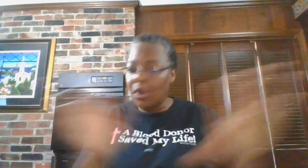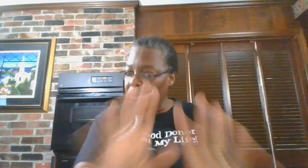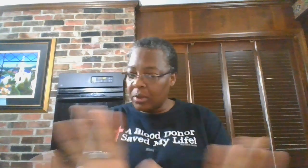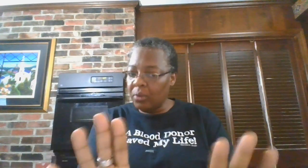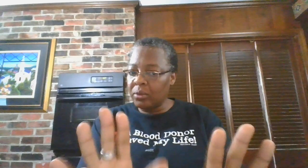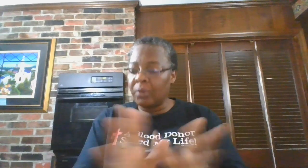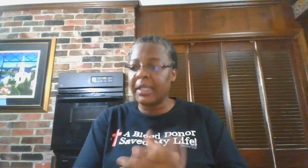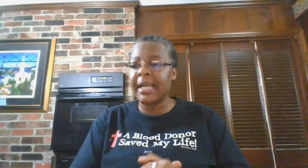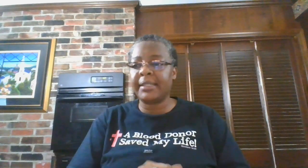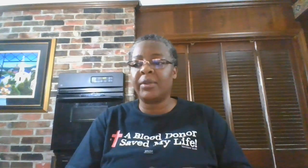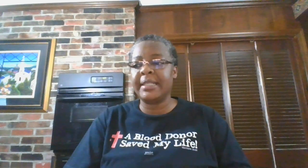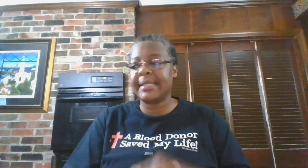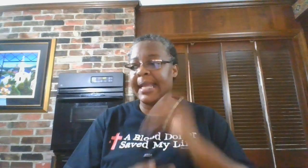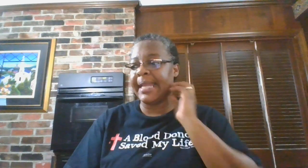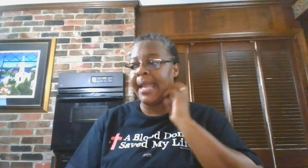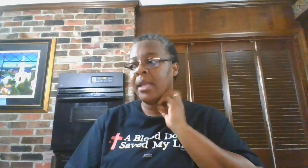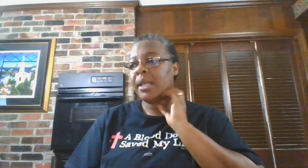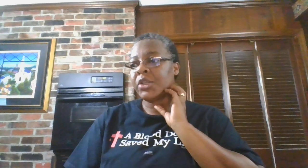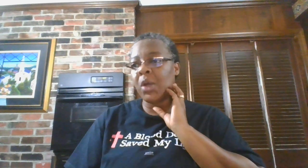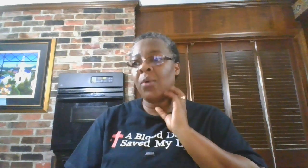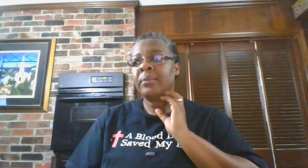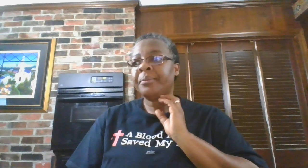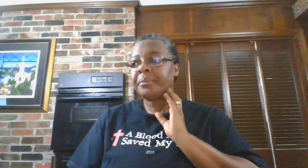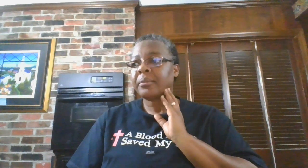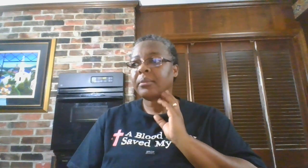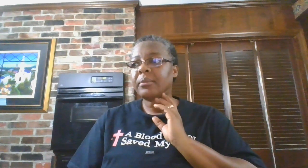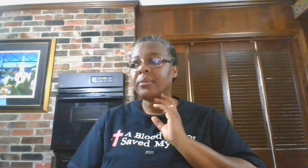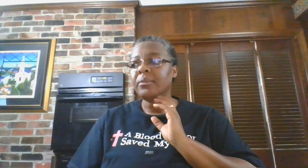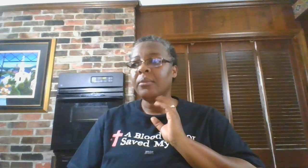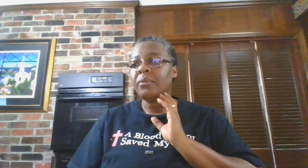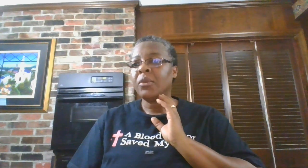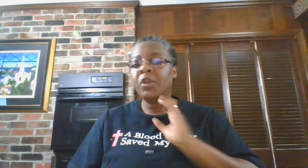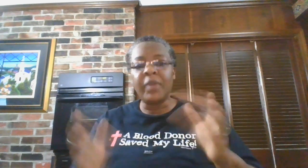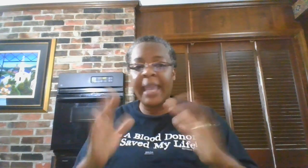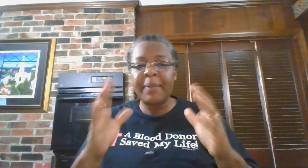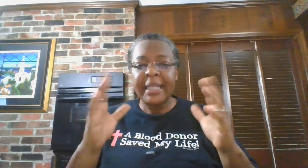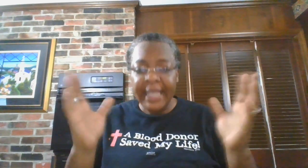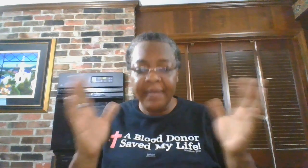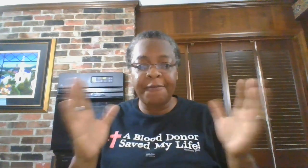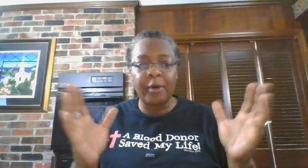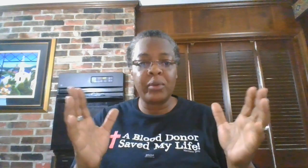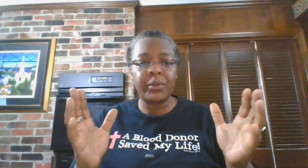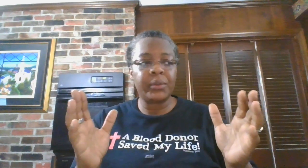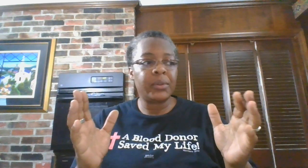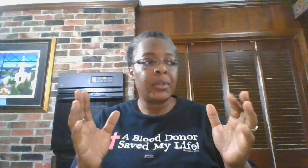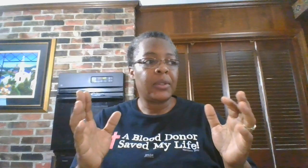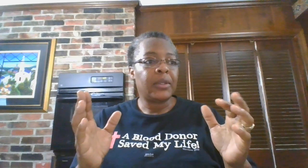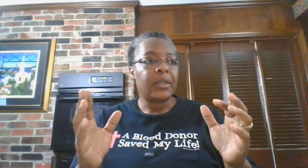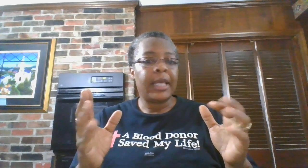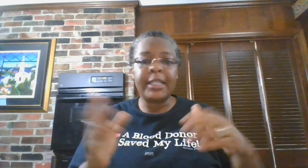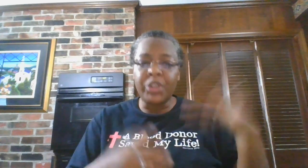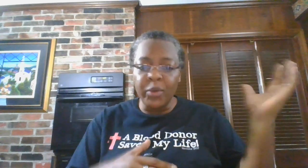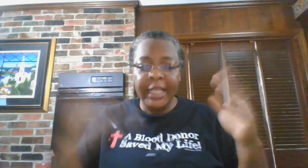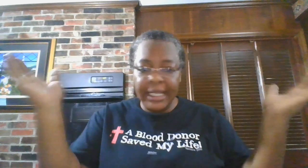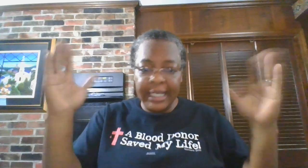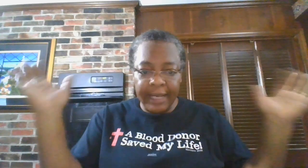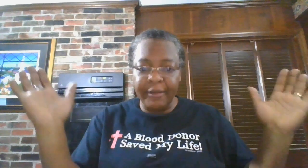Don't, don't, don't think I don't understand that. So you can't be leading folks and doing any and every